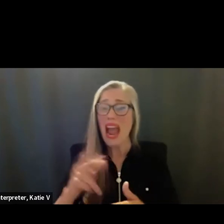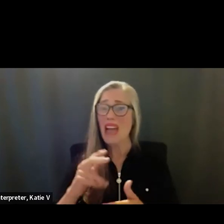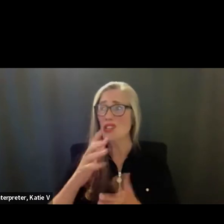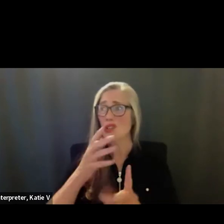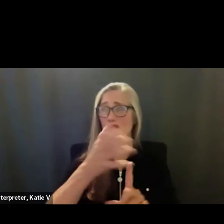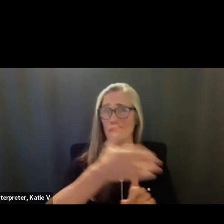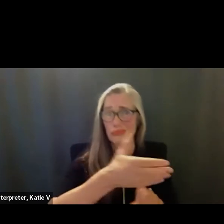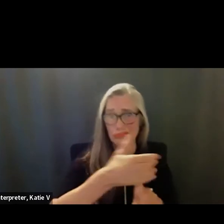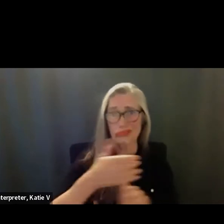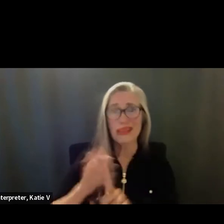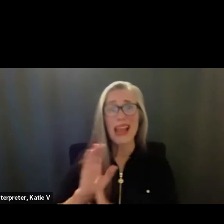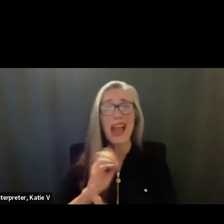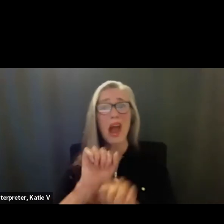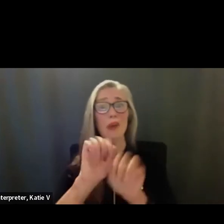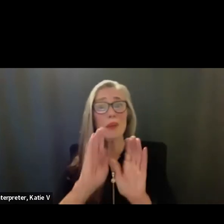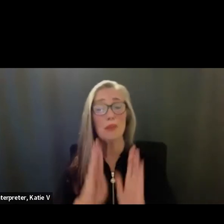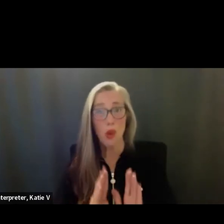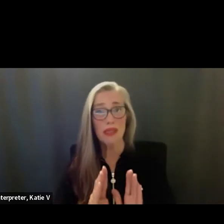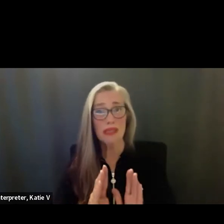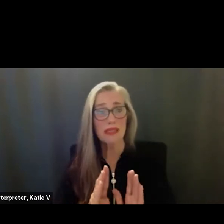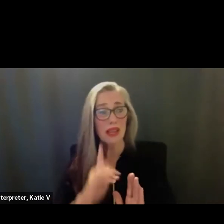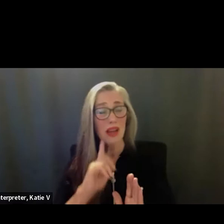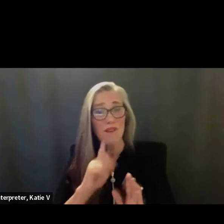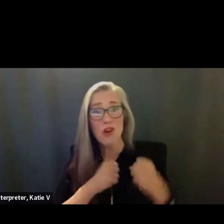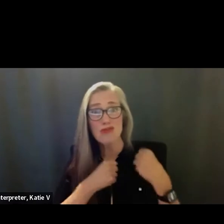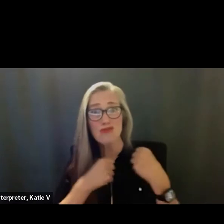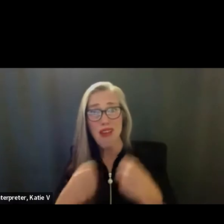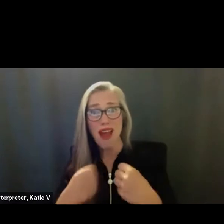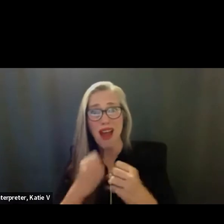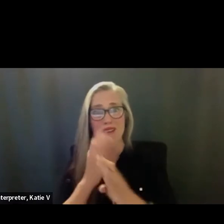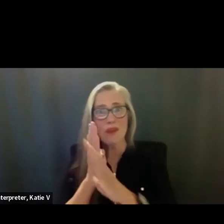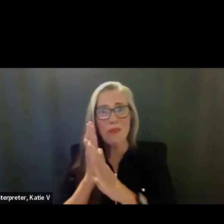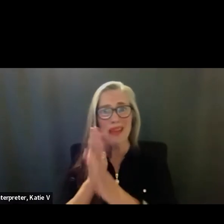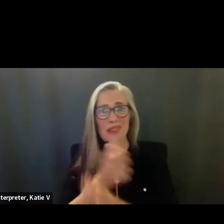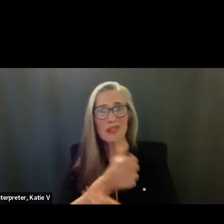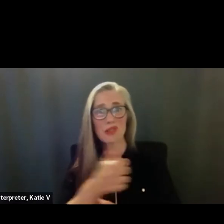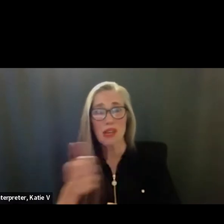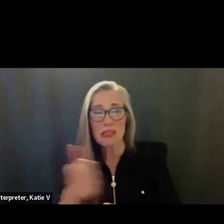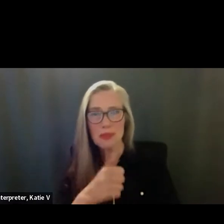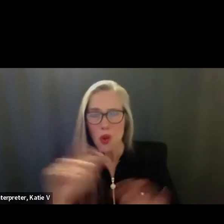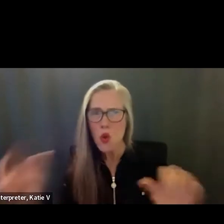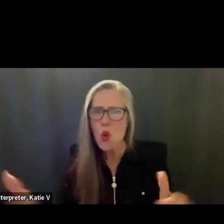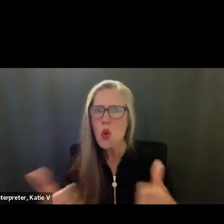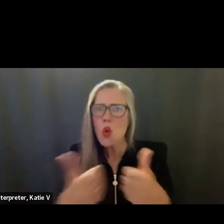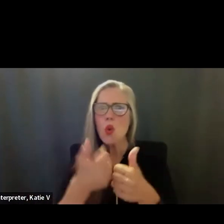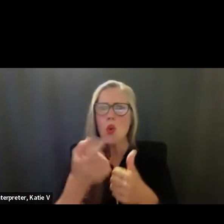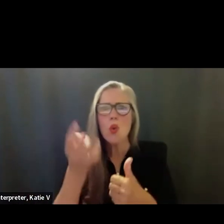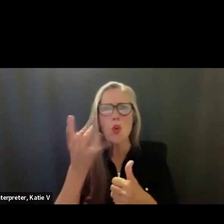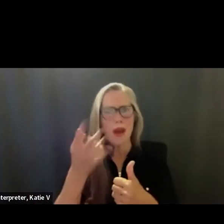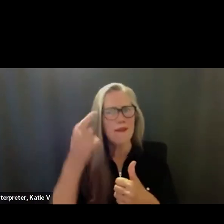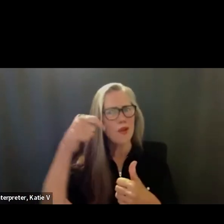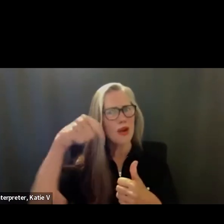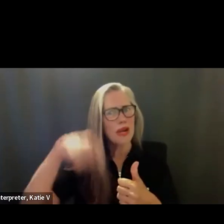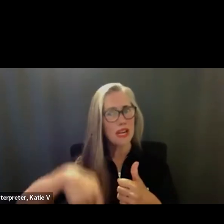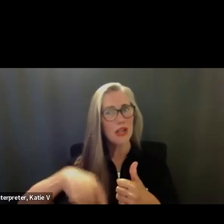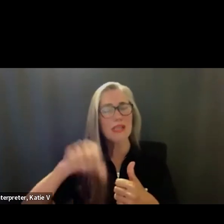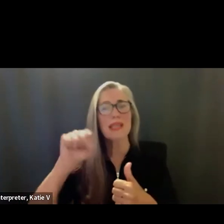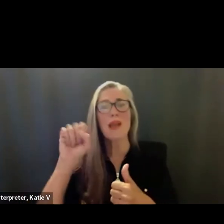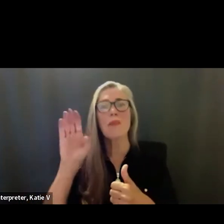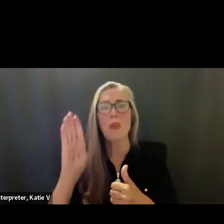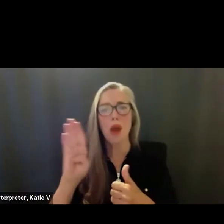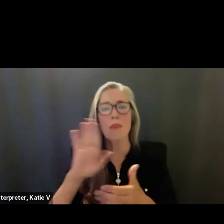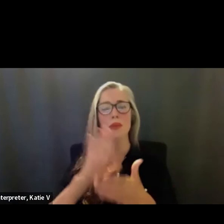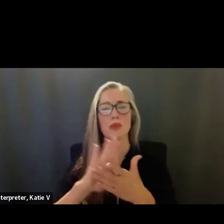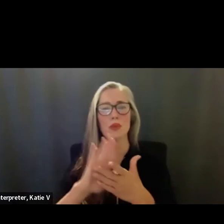such a challenge here in Santa Barbara to get enough bus drivers. And it's not just a challenge for our school district, but also in our community